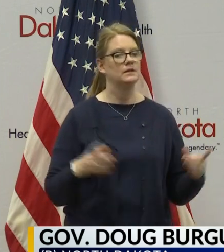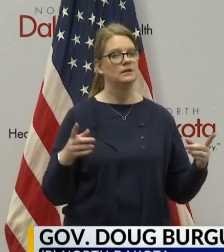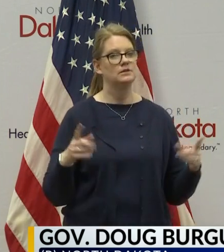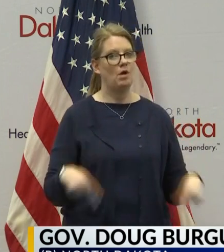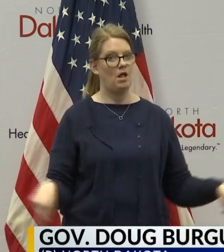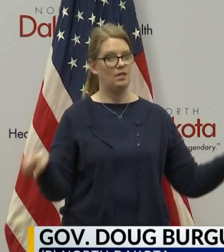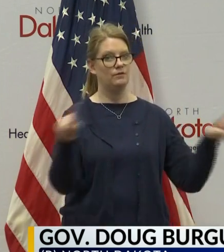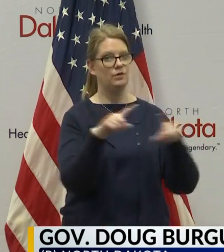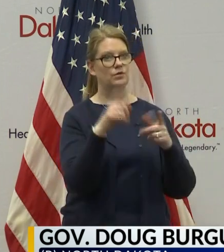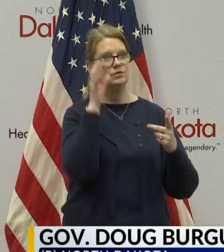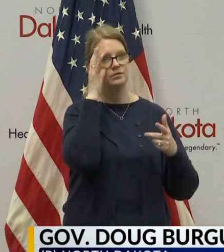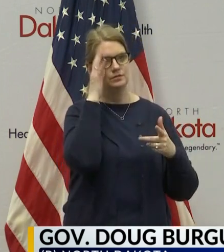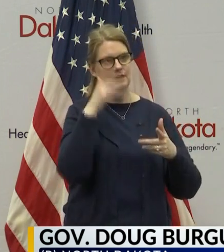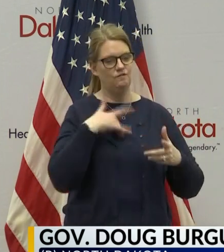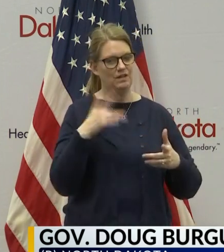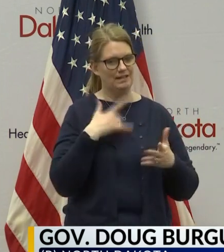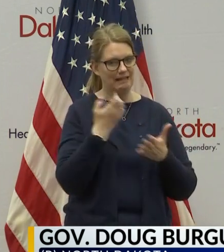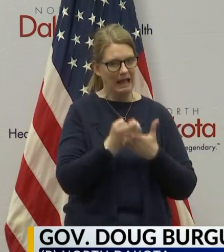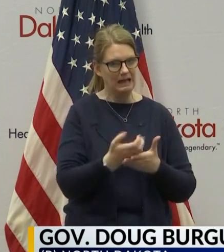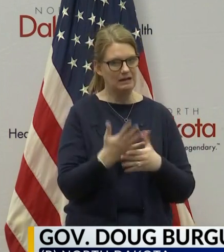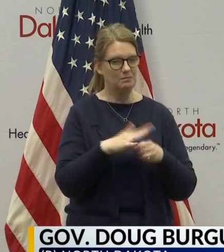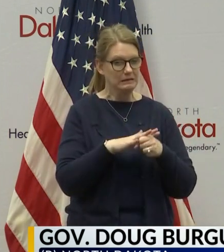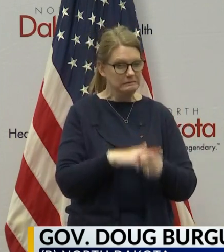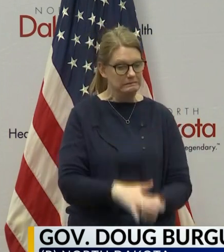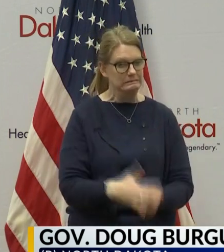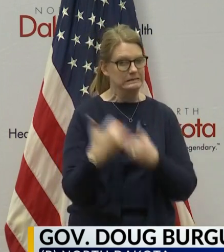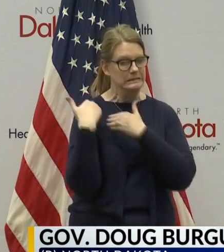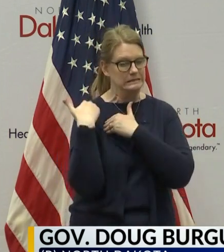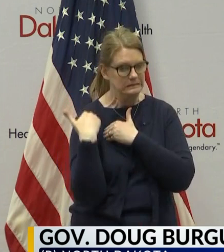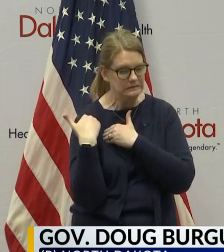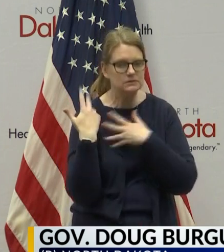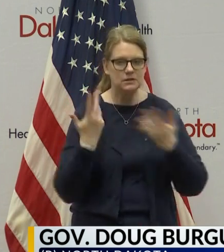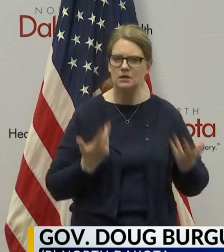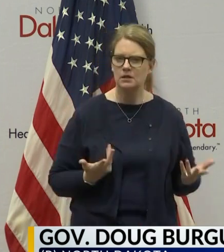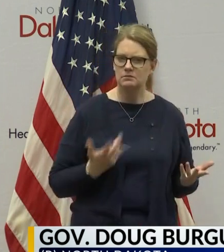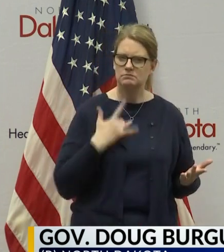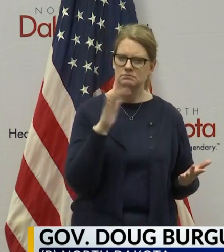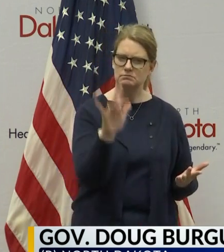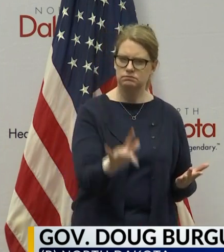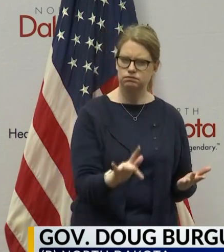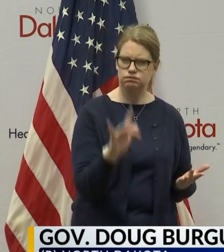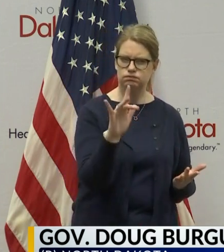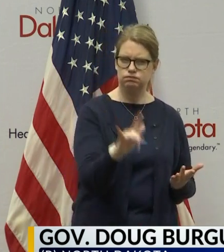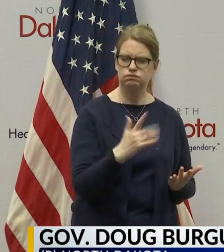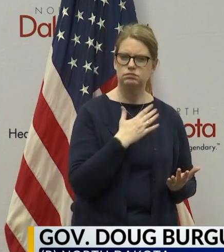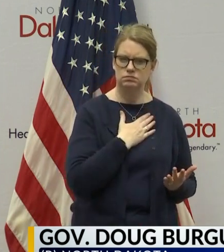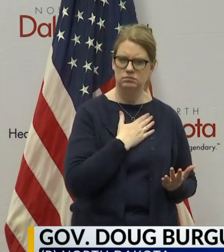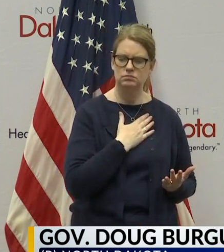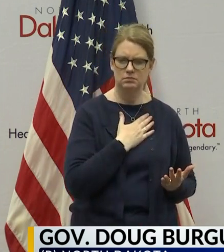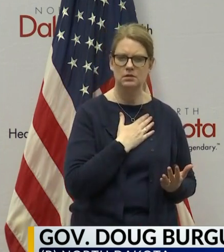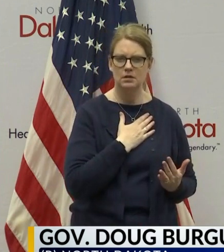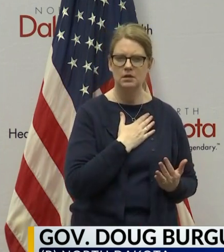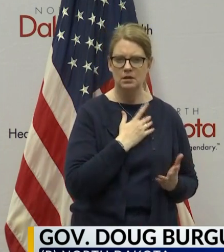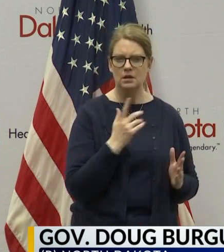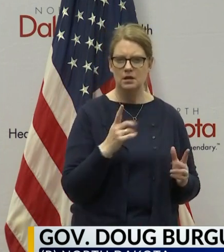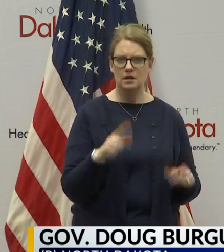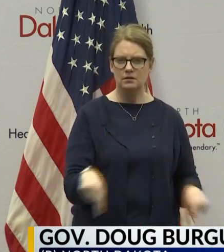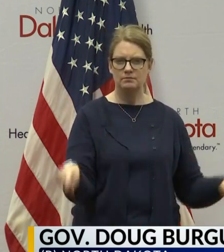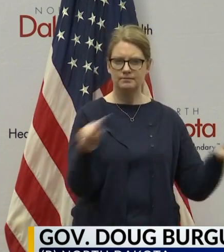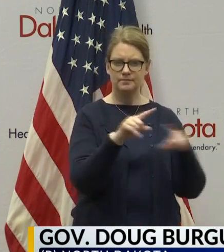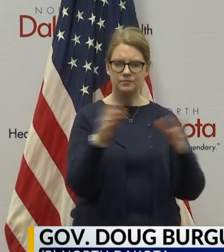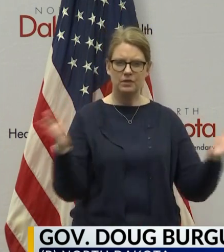that's under economic stress, we understand we're empathetic. We also would encourage people to